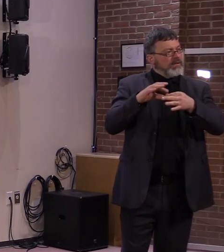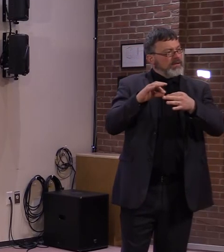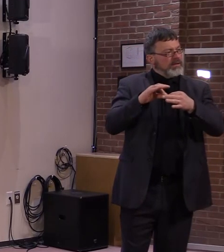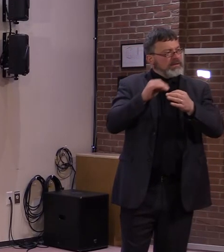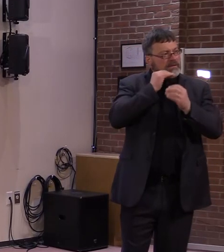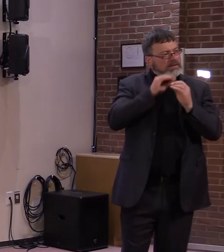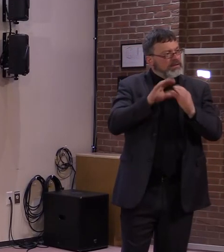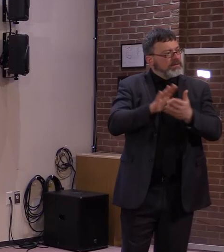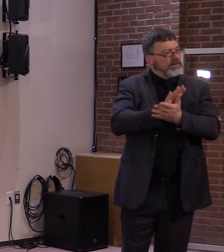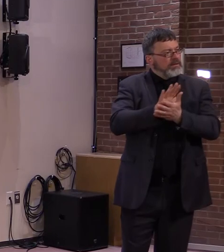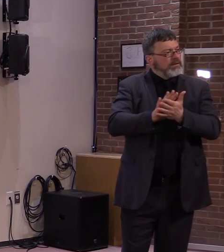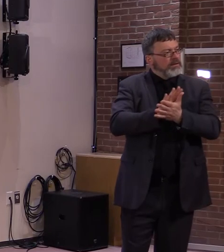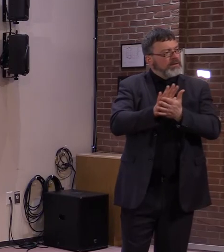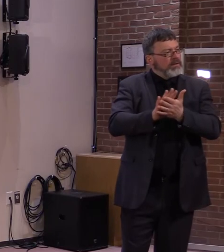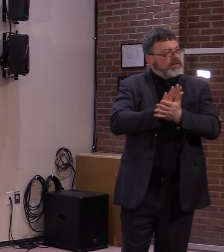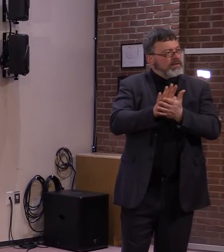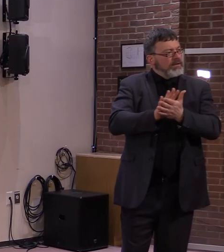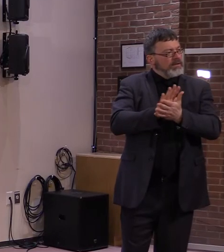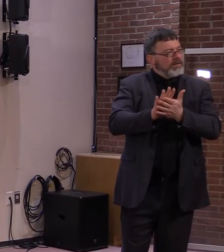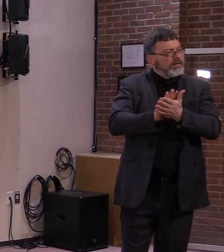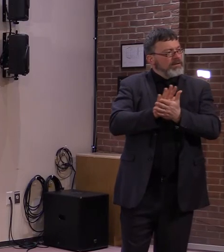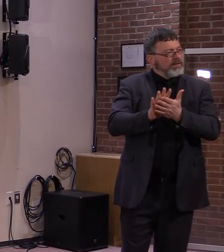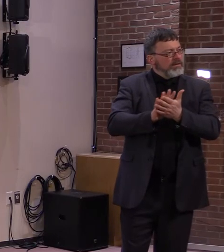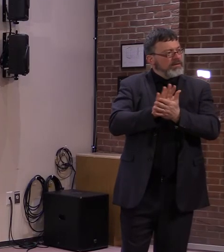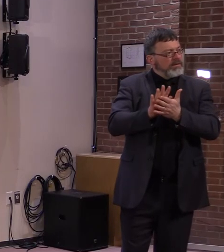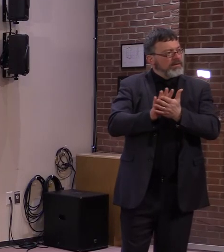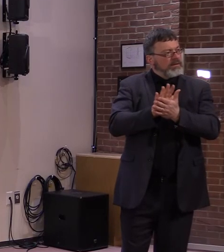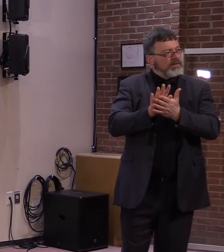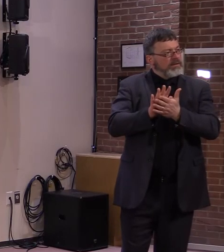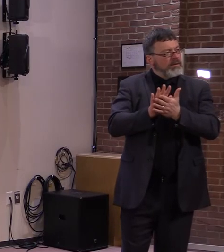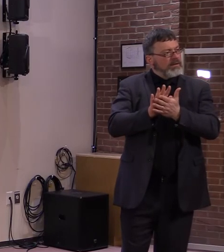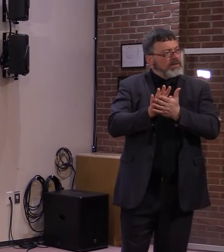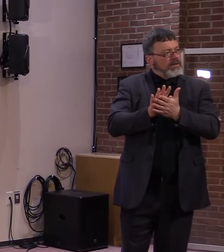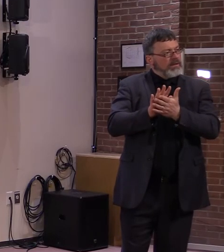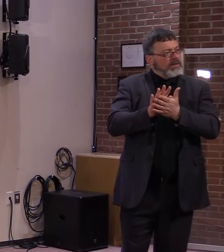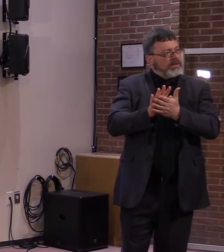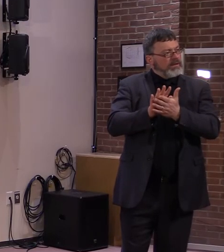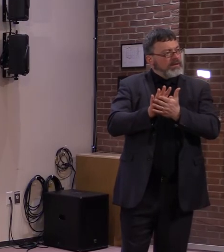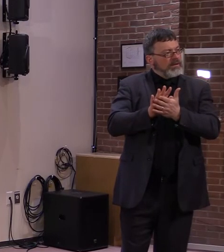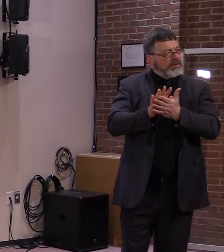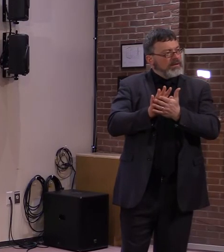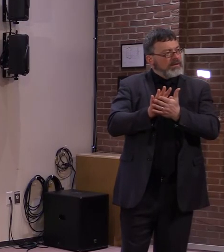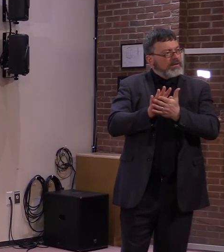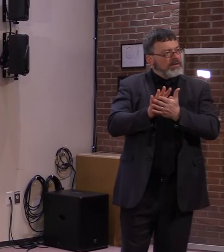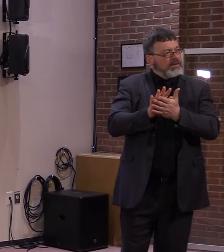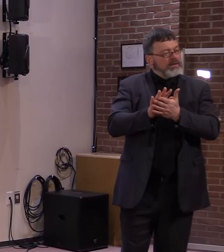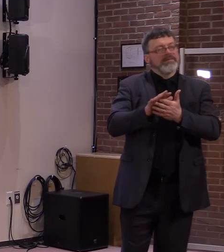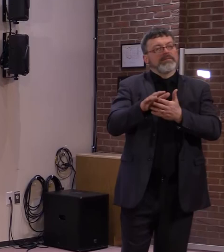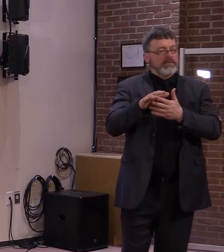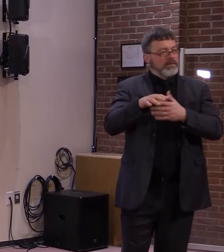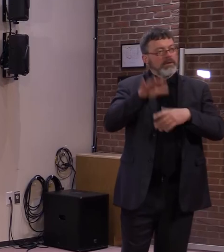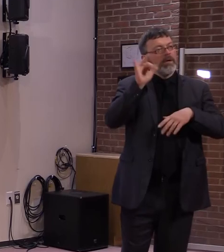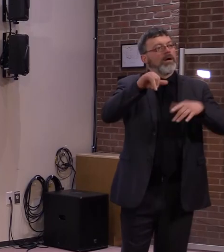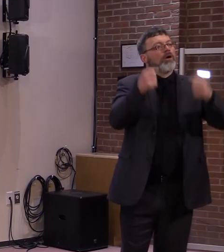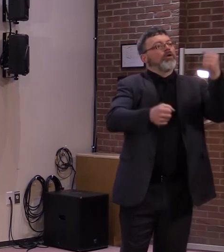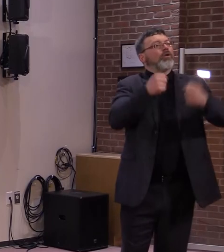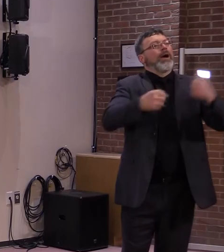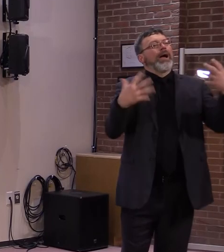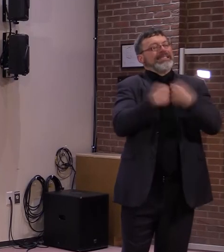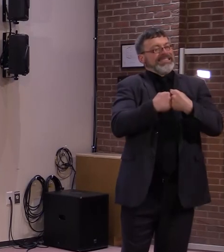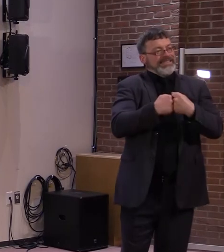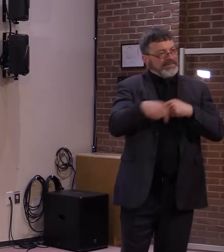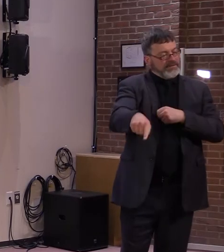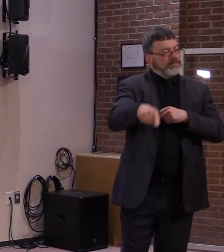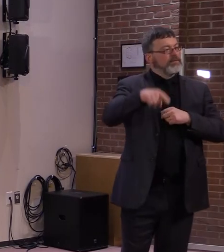accountability look like for juvenile operators when something very adult and awful like this happens? Yeah, it's a great question,